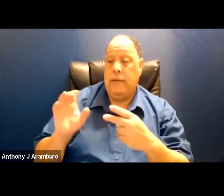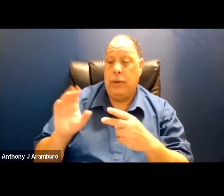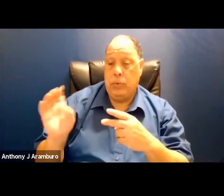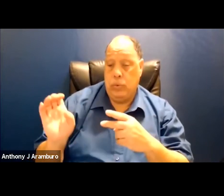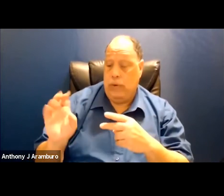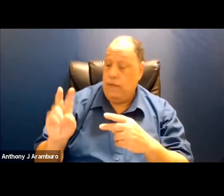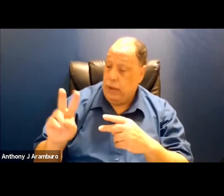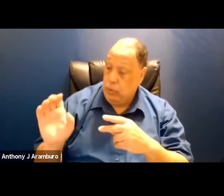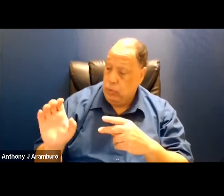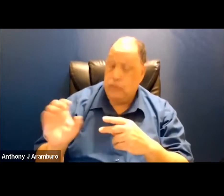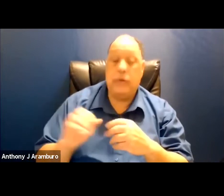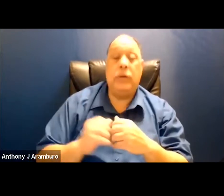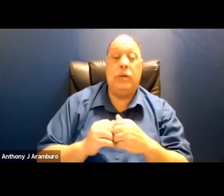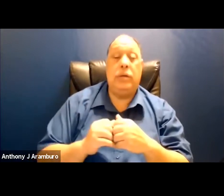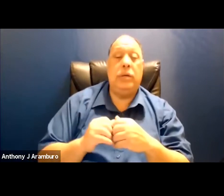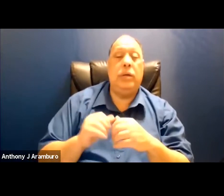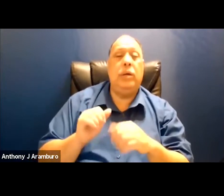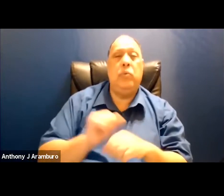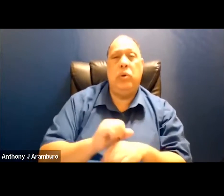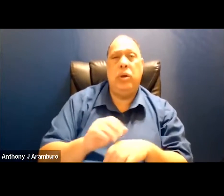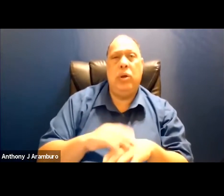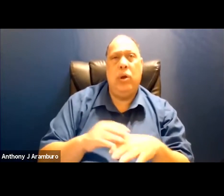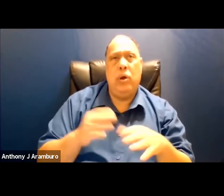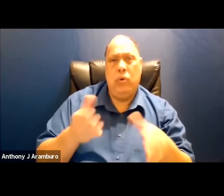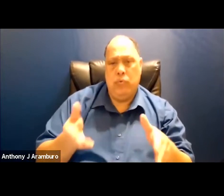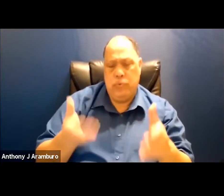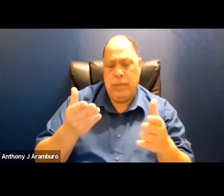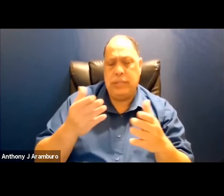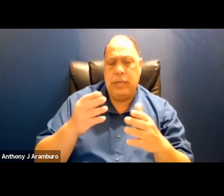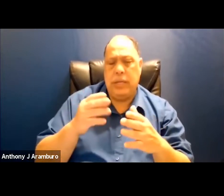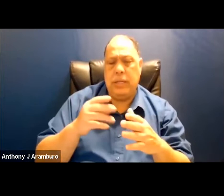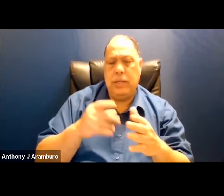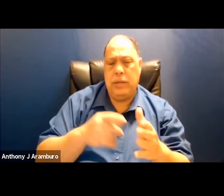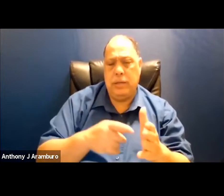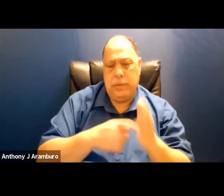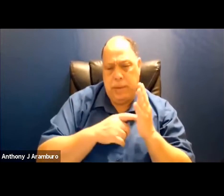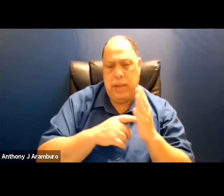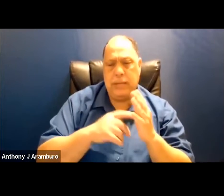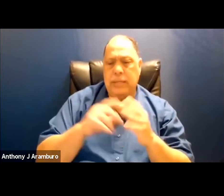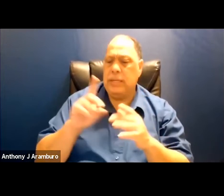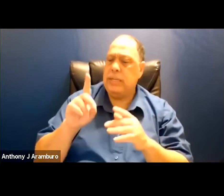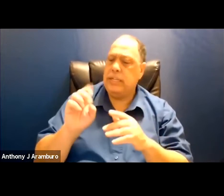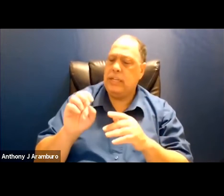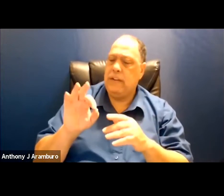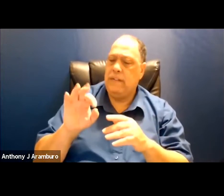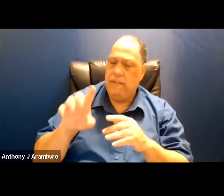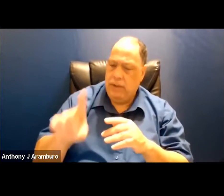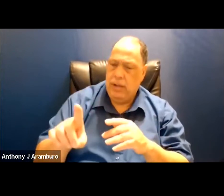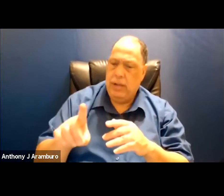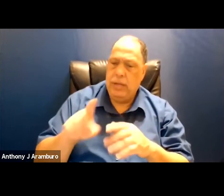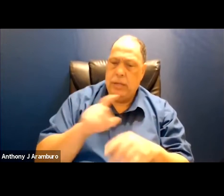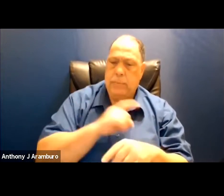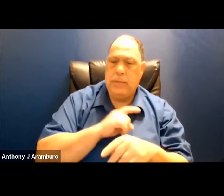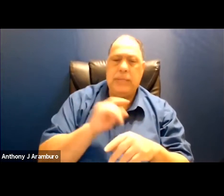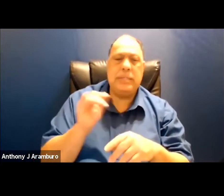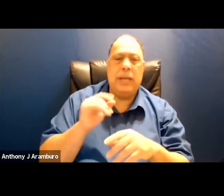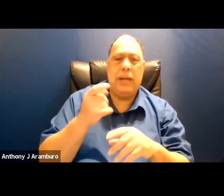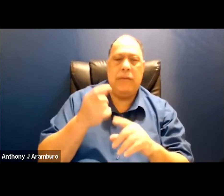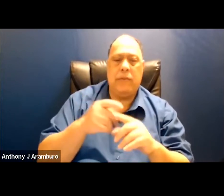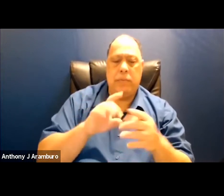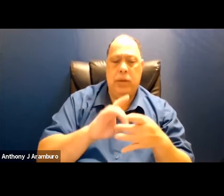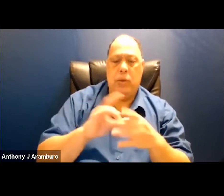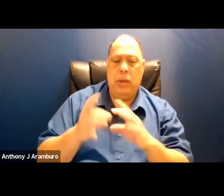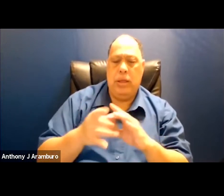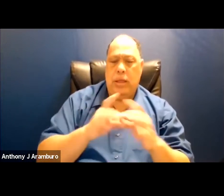you know raising the demand to defund the police for some time you know like really going back to the olympics some people around um